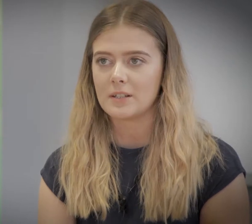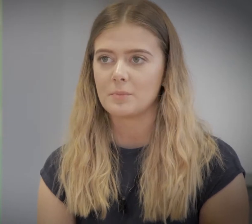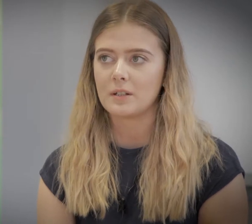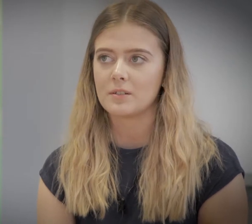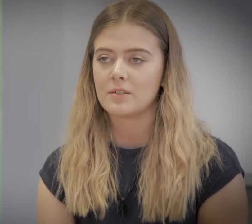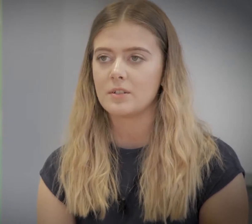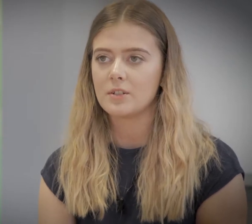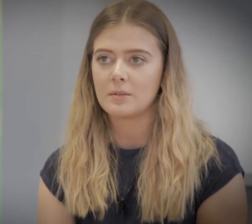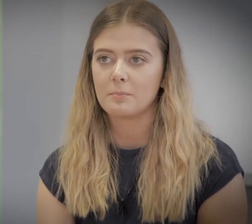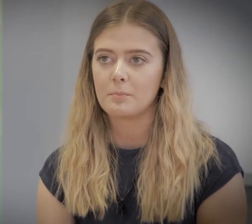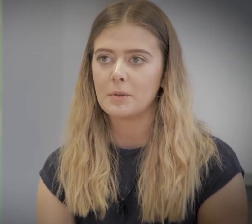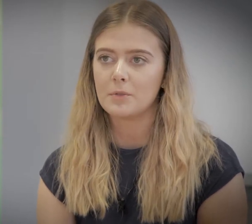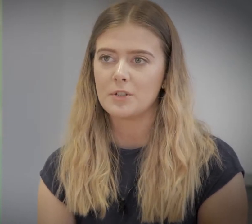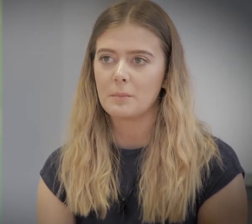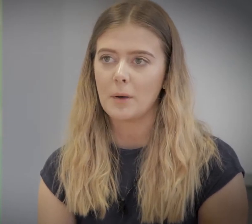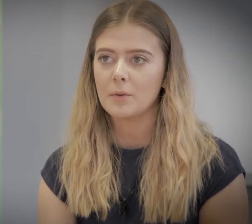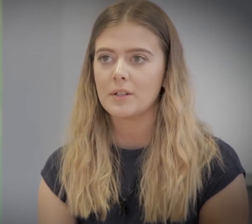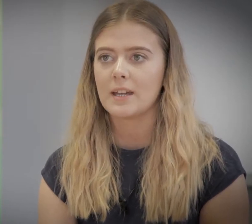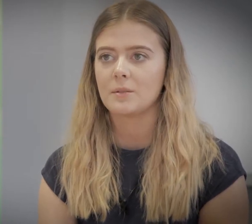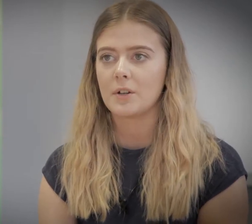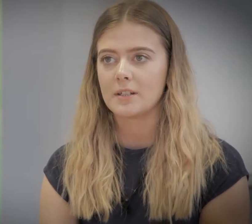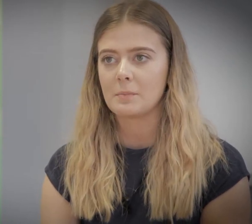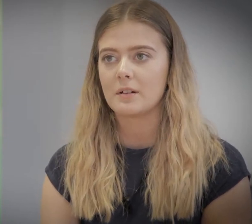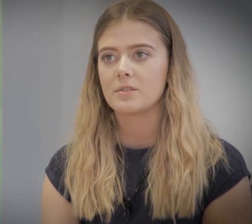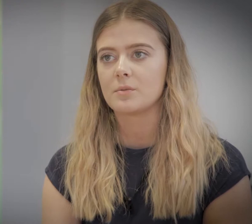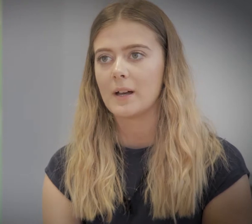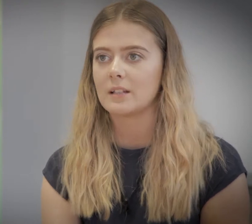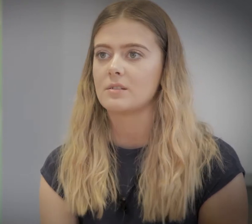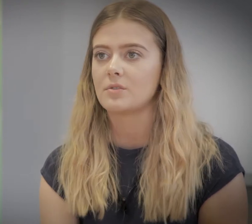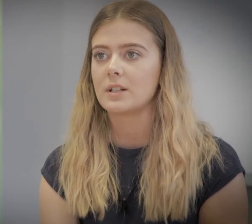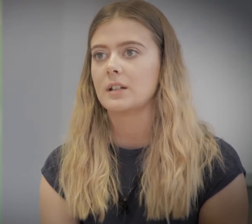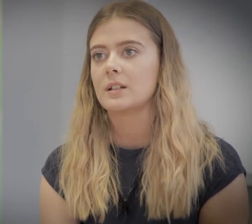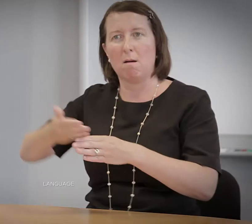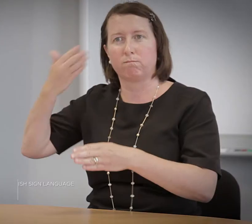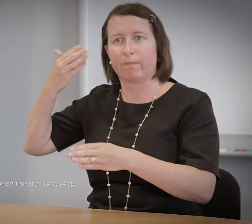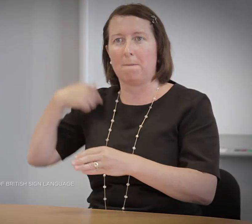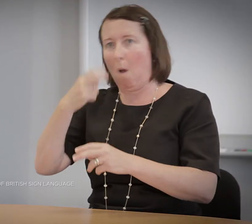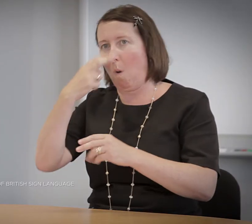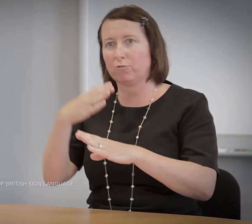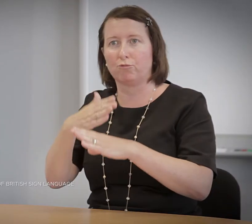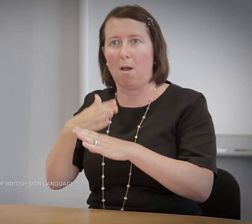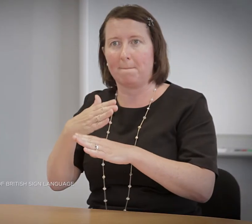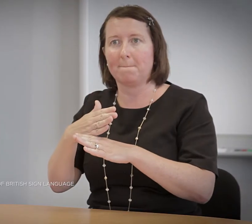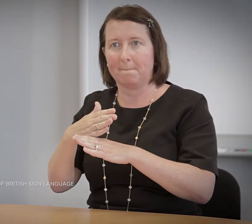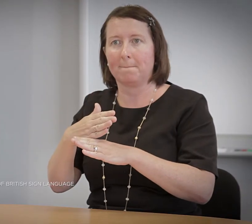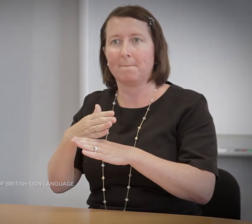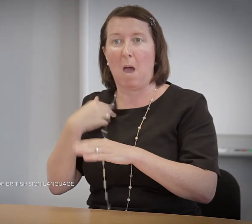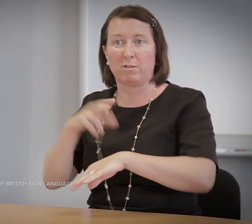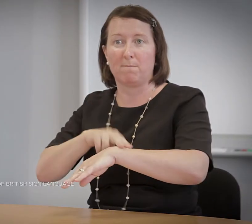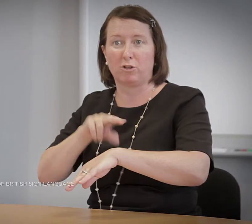because you're doing you're doing both you get in the work experience as well as studying I'm going back to a previous role